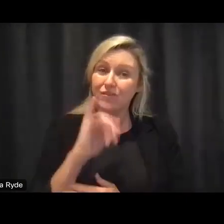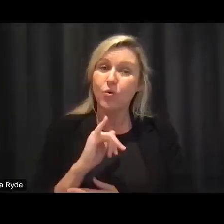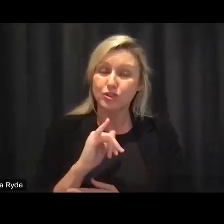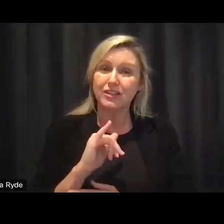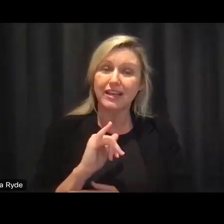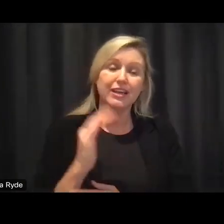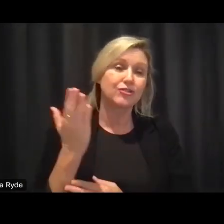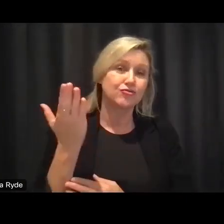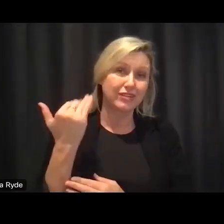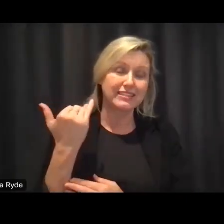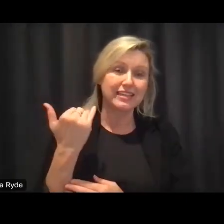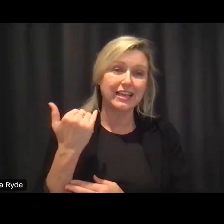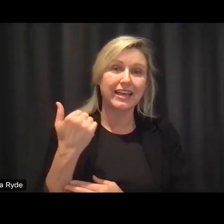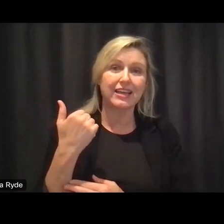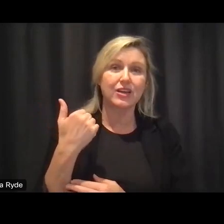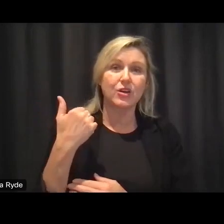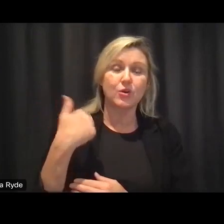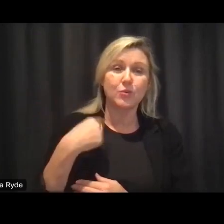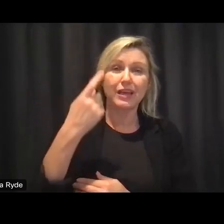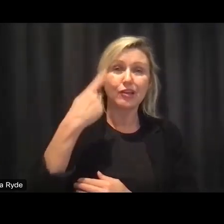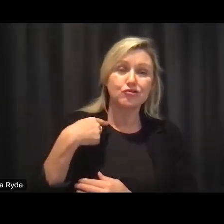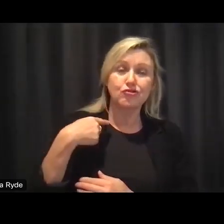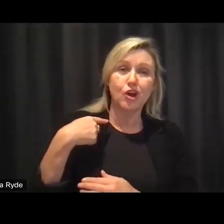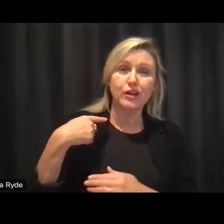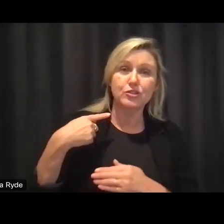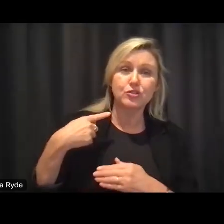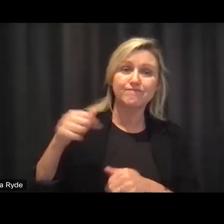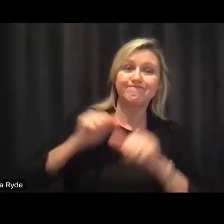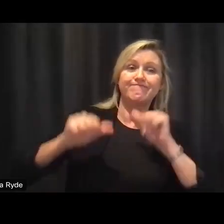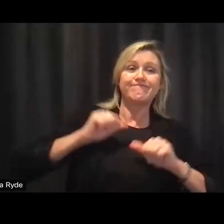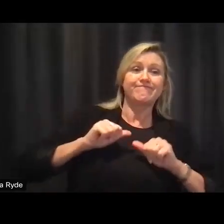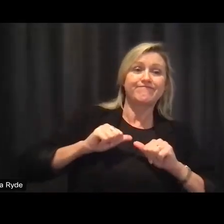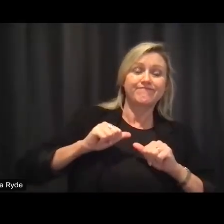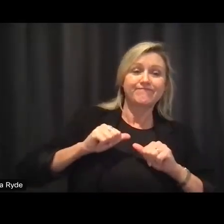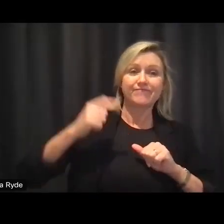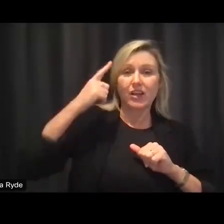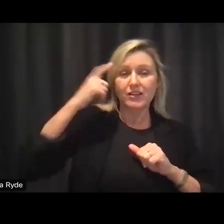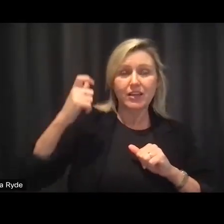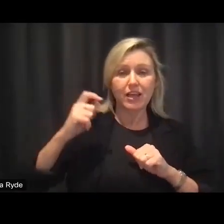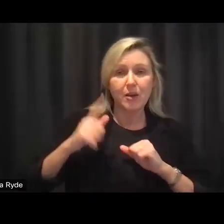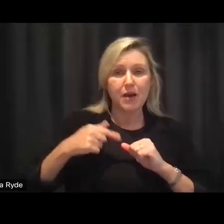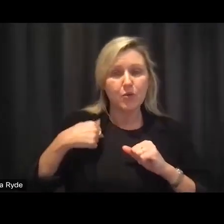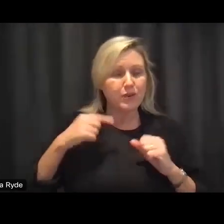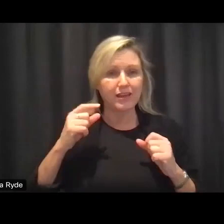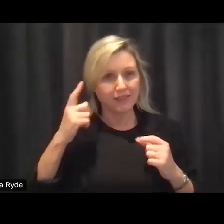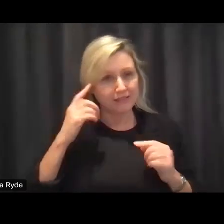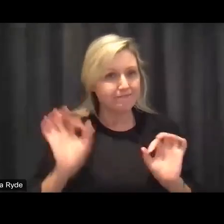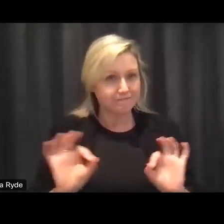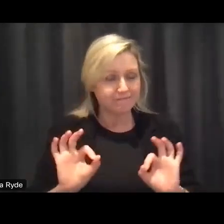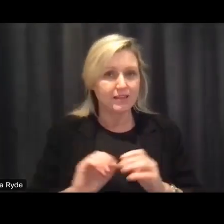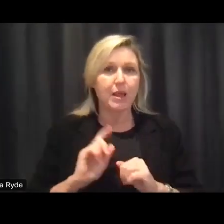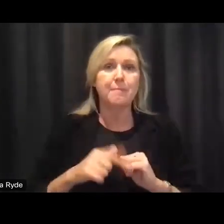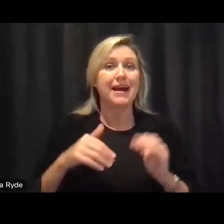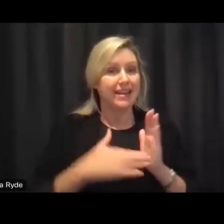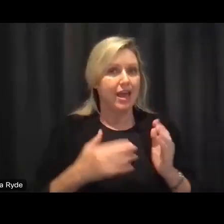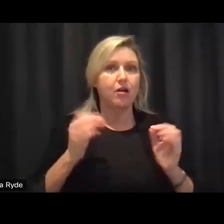pushing back on things that we didn't think uh would work what we've got an amazing opportunity an awesome opportunity